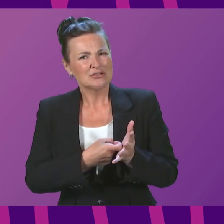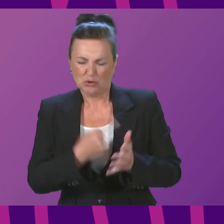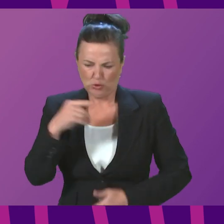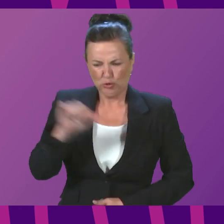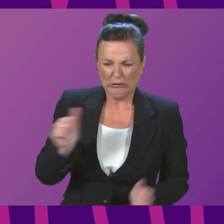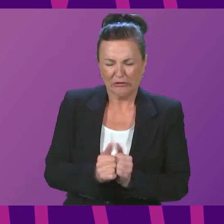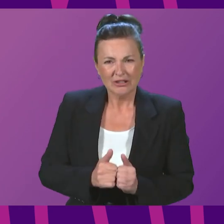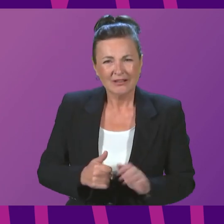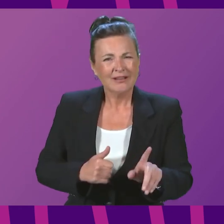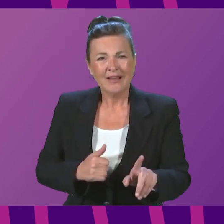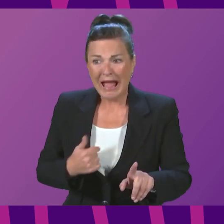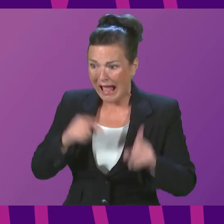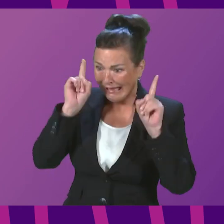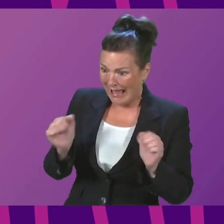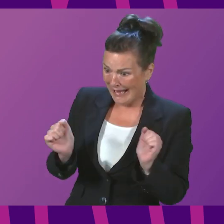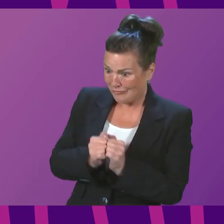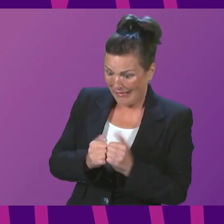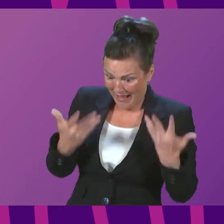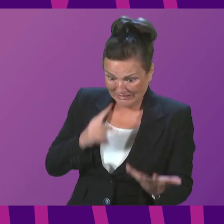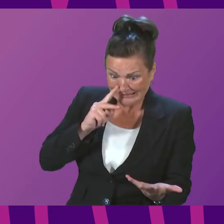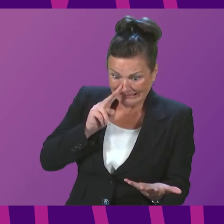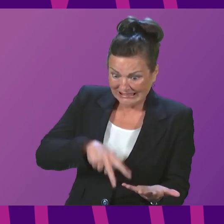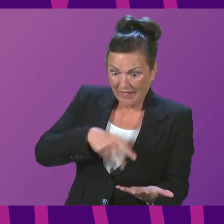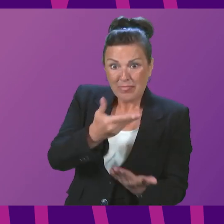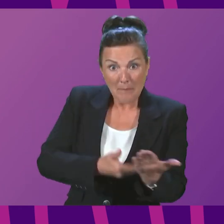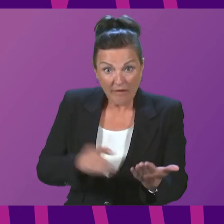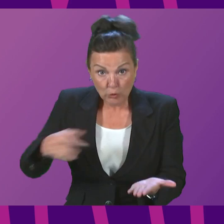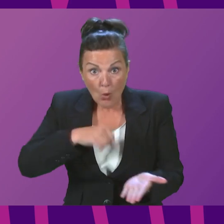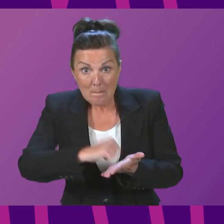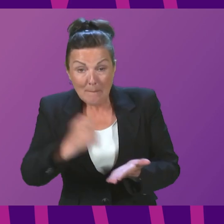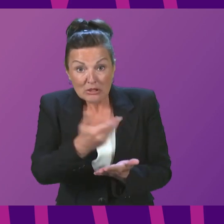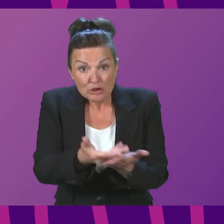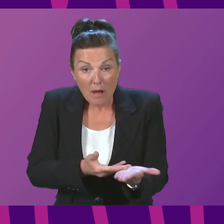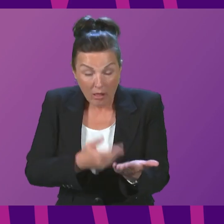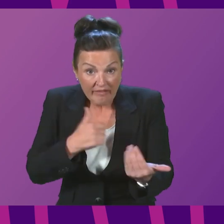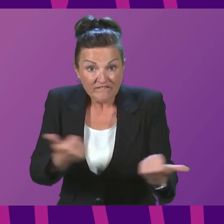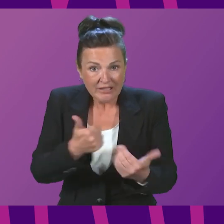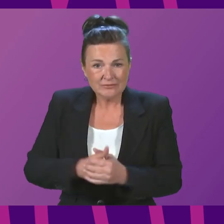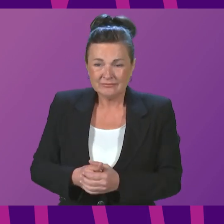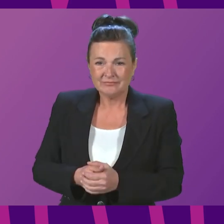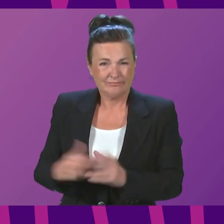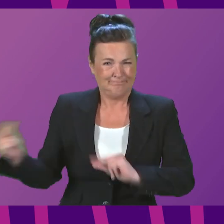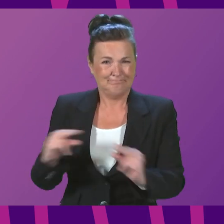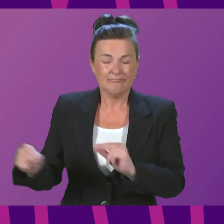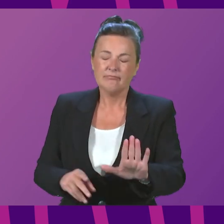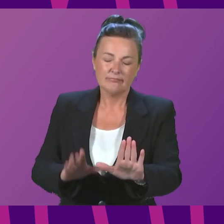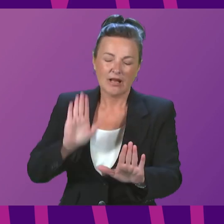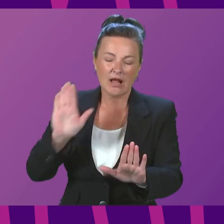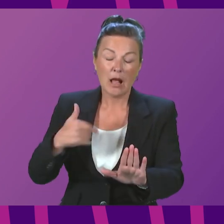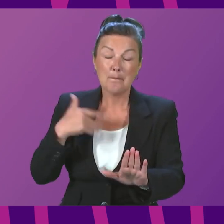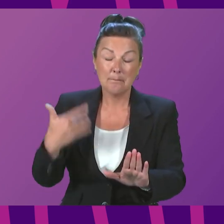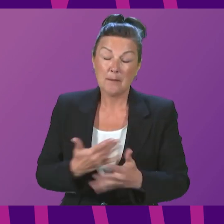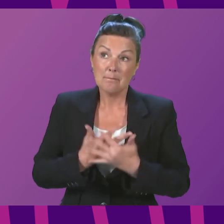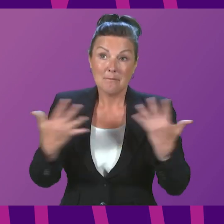to a bill unless the bill has been seen. So if he wants to publish the bill, I have on many occasions